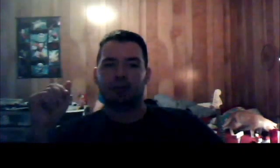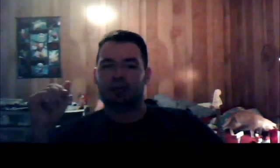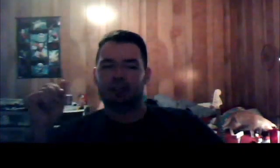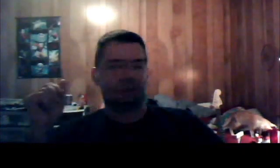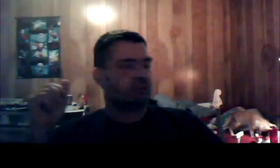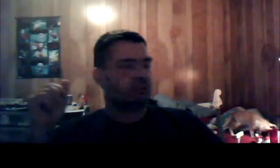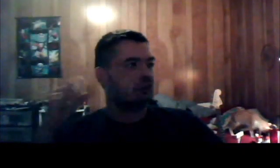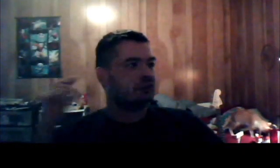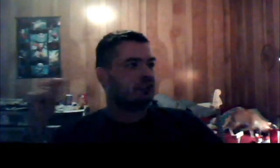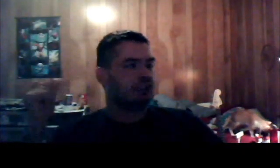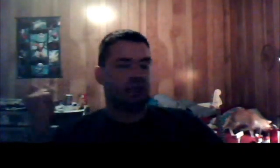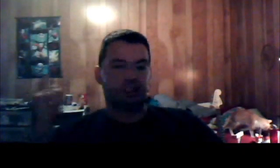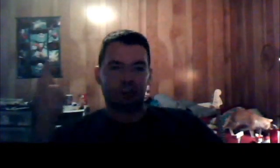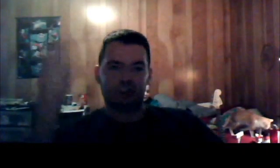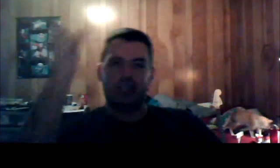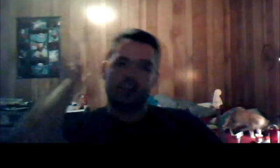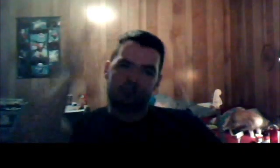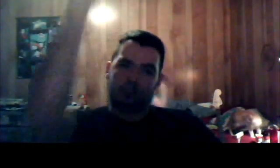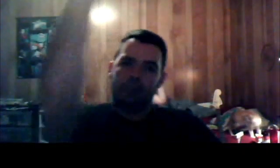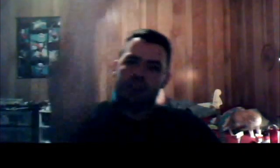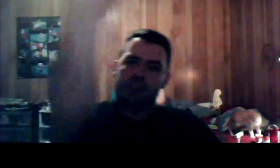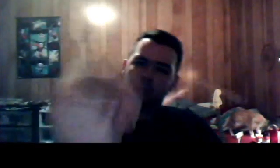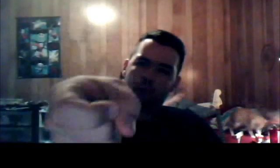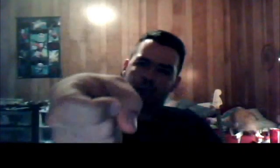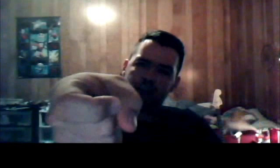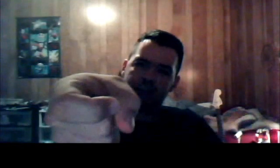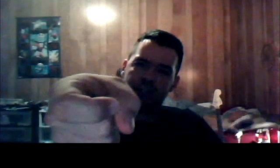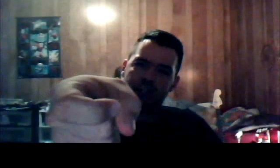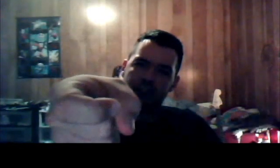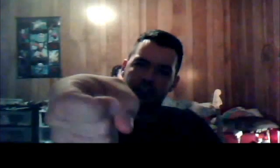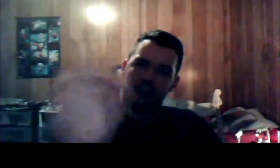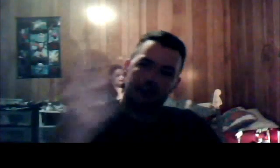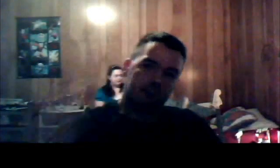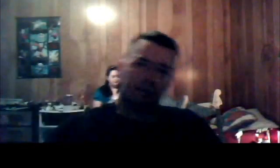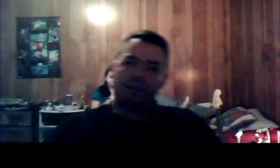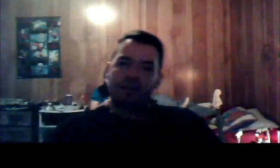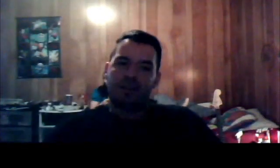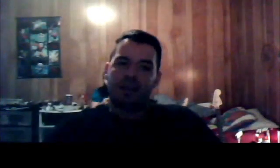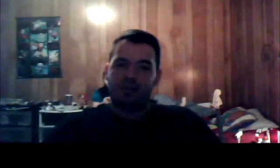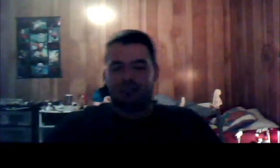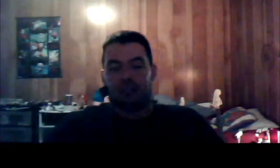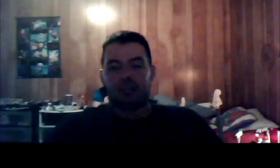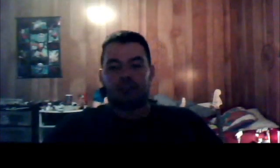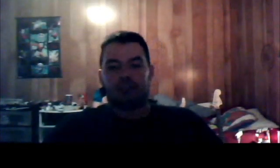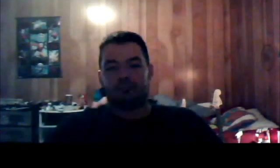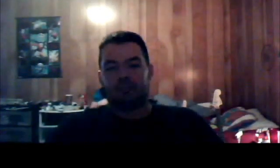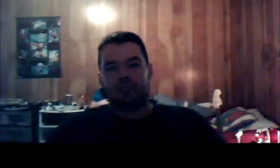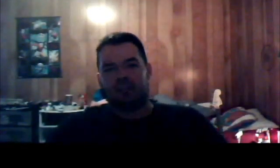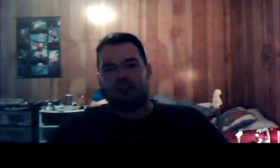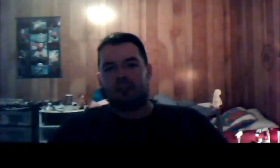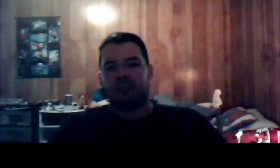around. He turns. And there's an agent pointing a gun right at his head. That was awesome. I loved it.